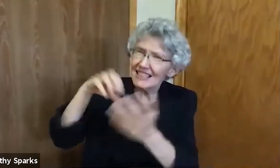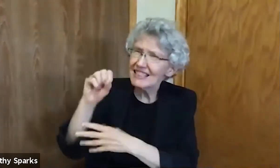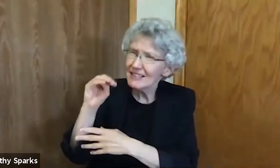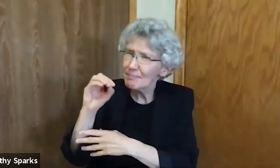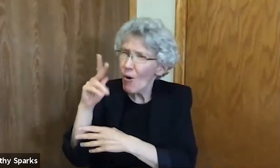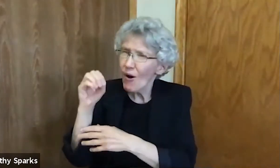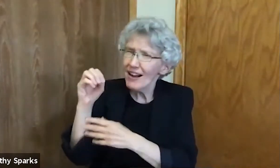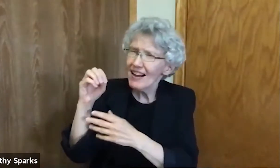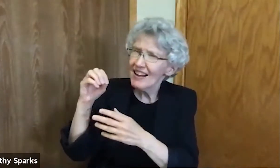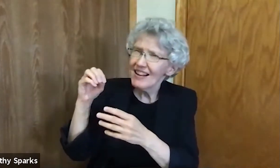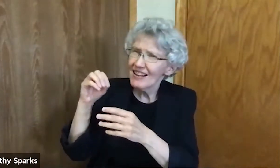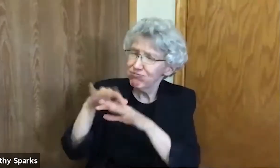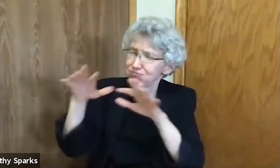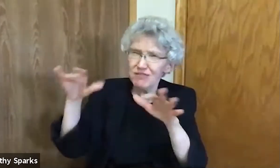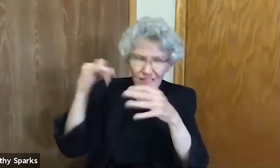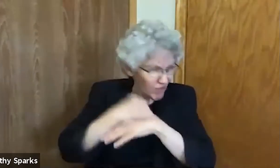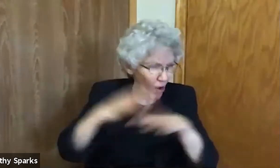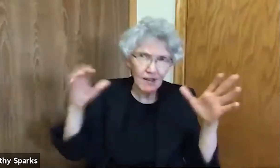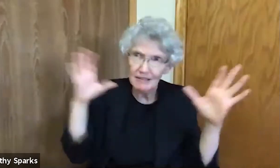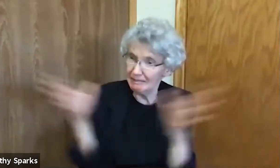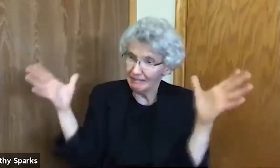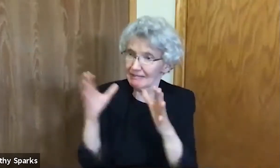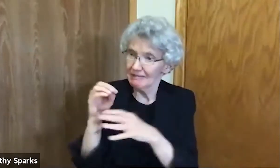Just as smoke cannot be contained.